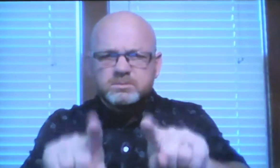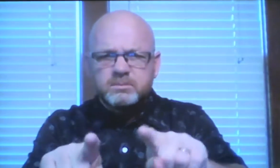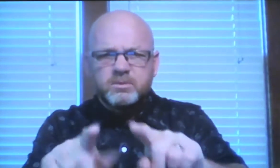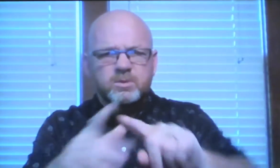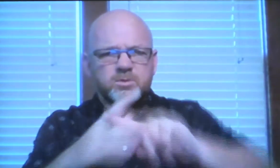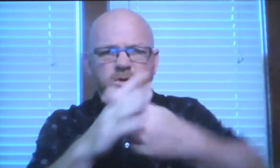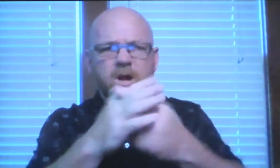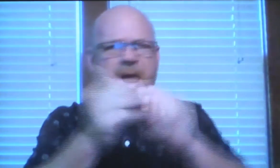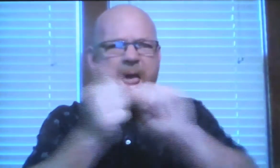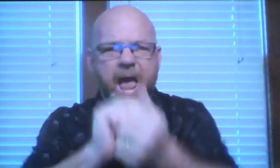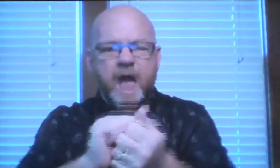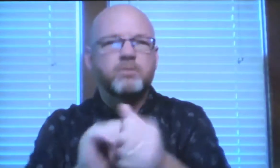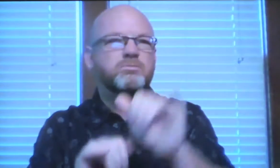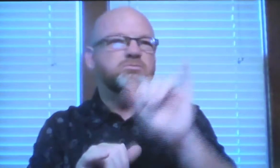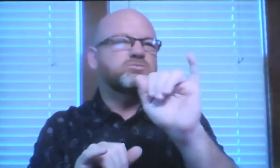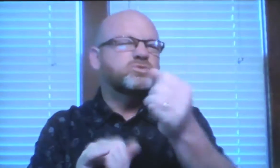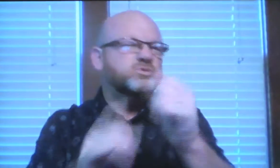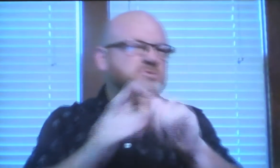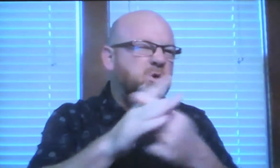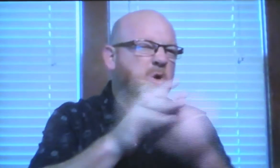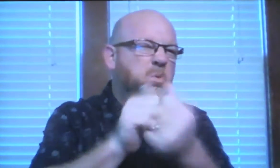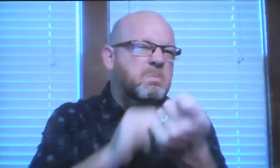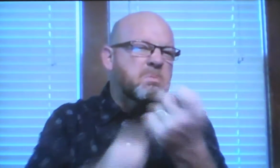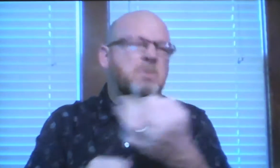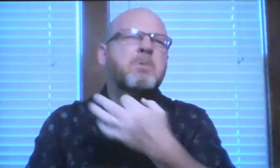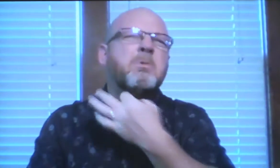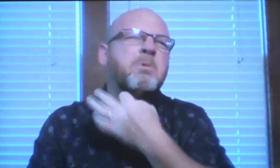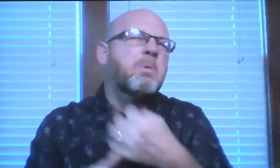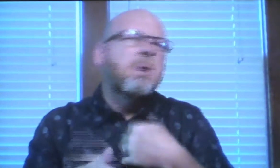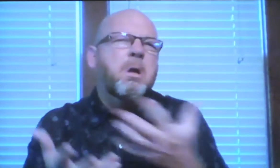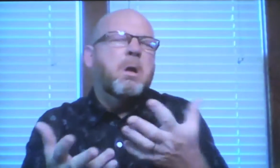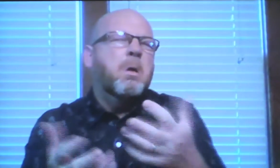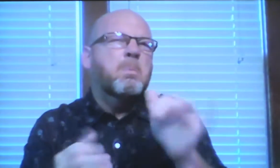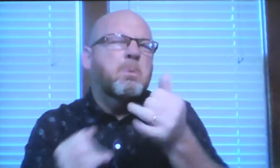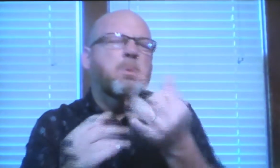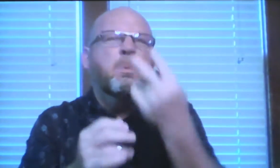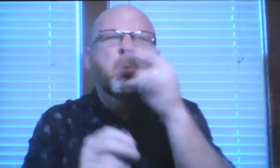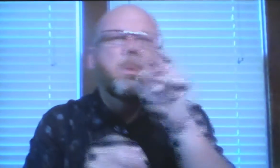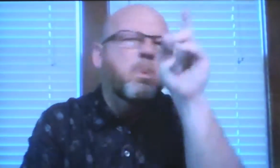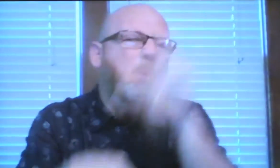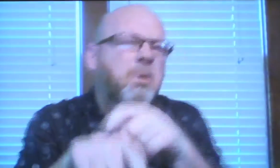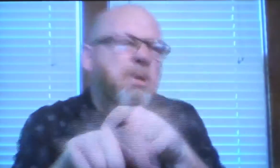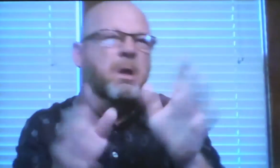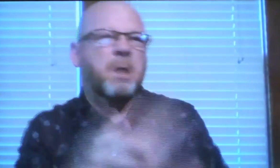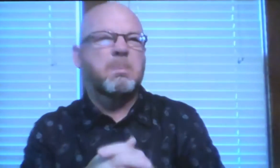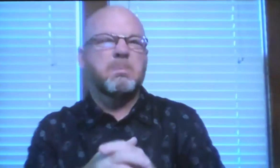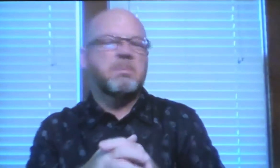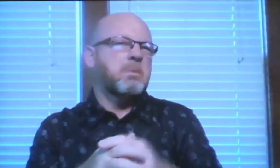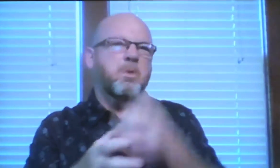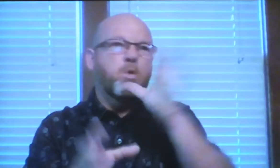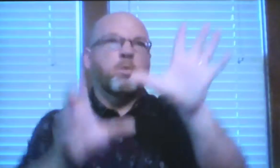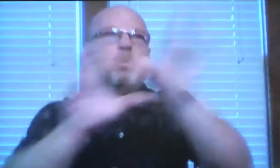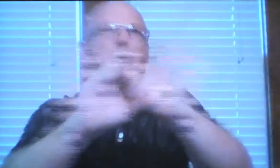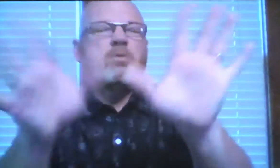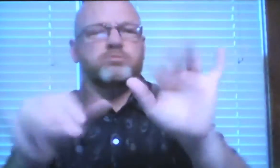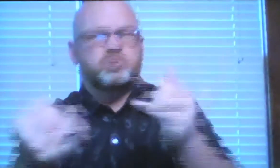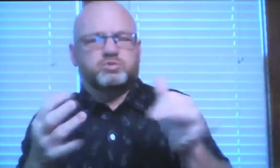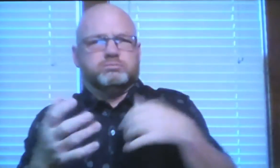in an affair. Well, now how did all of this get started in the first place? Well, quite possibly, I just began